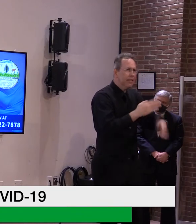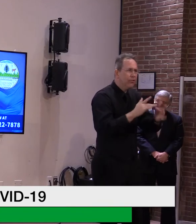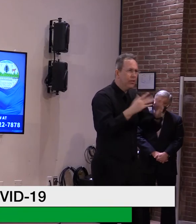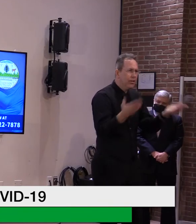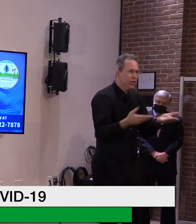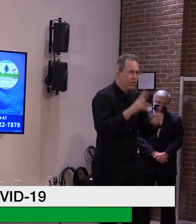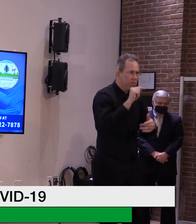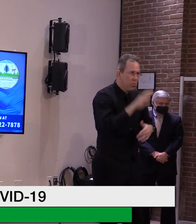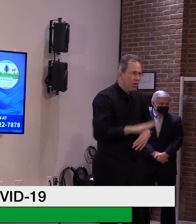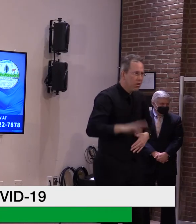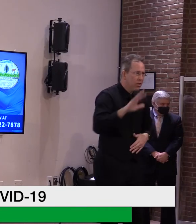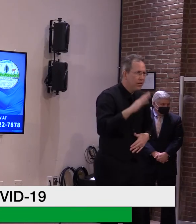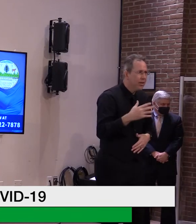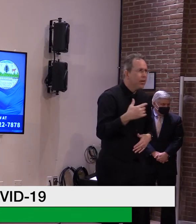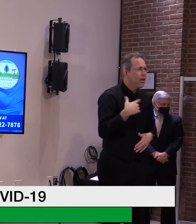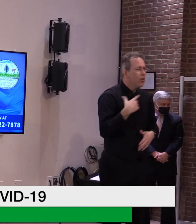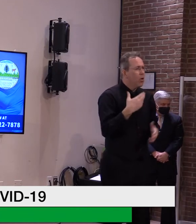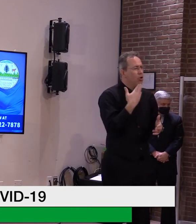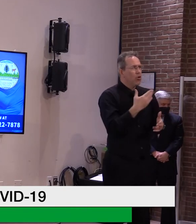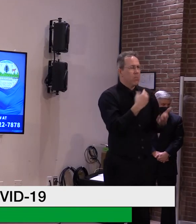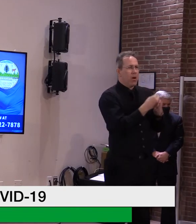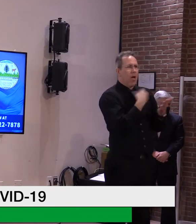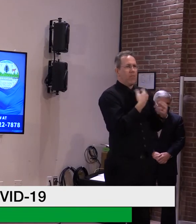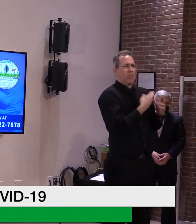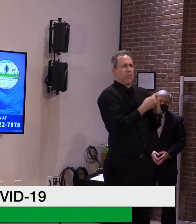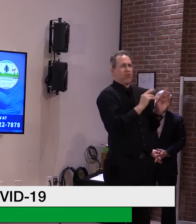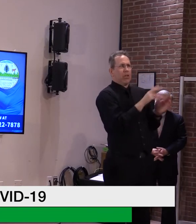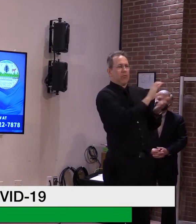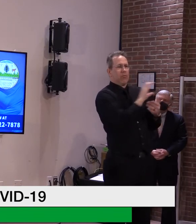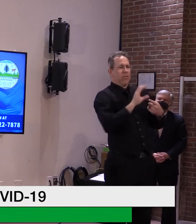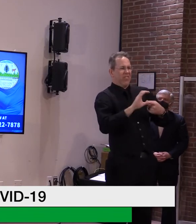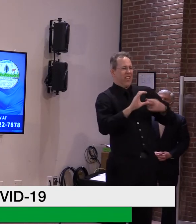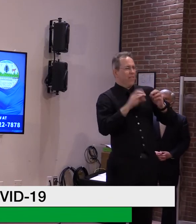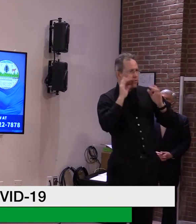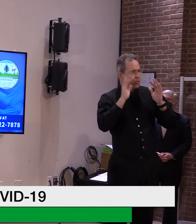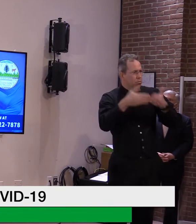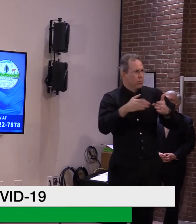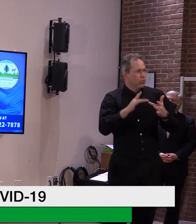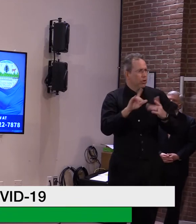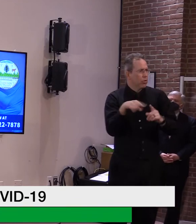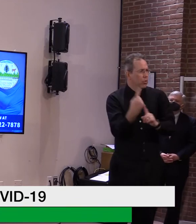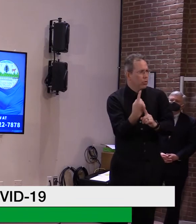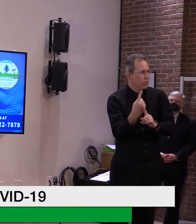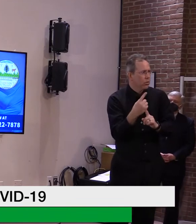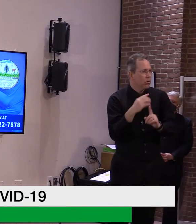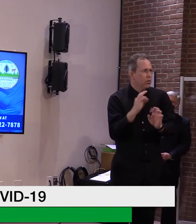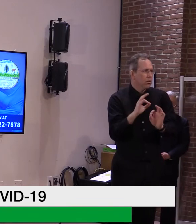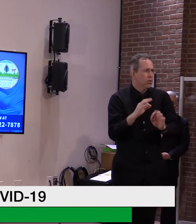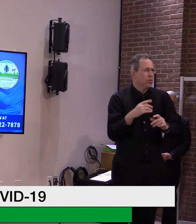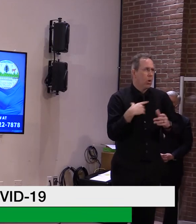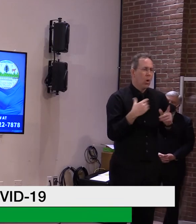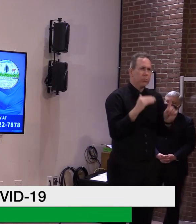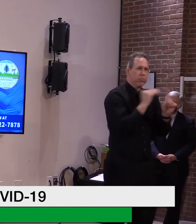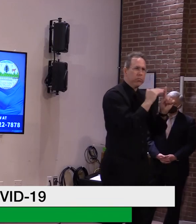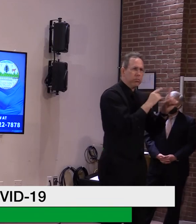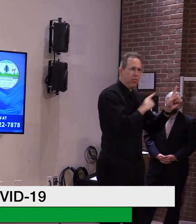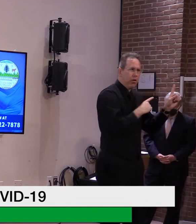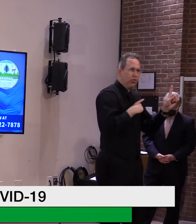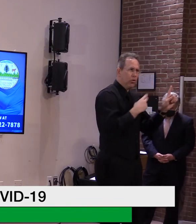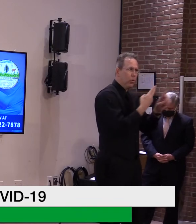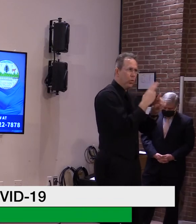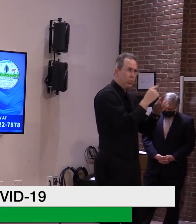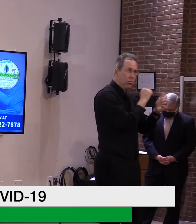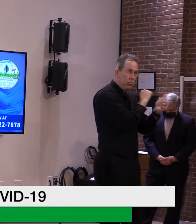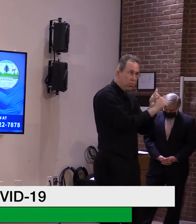news. And we are already moving forward with a bill that I push, put forward or had it as part of our budget. So